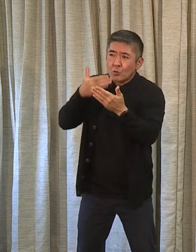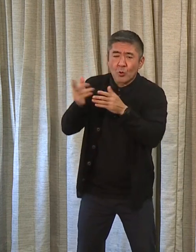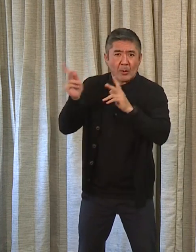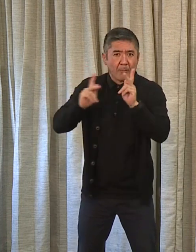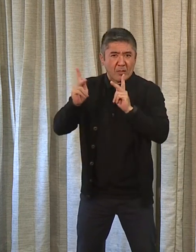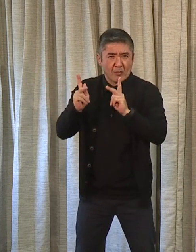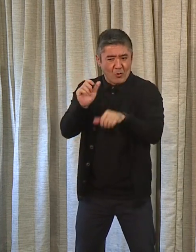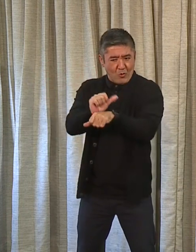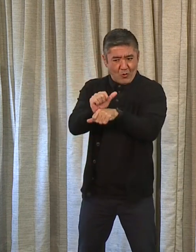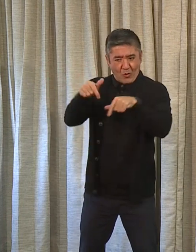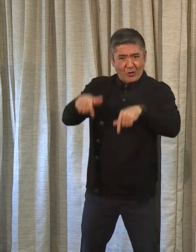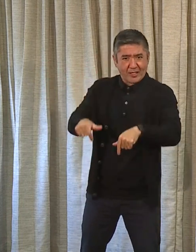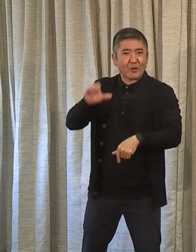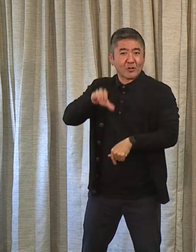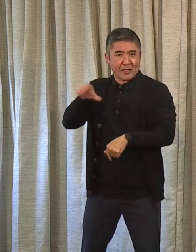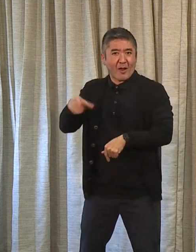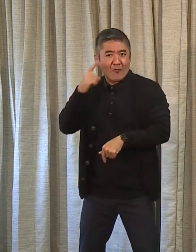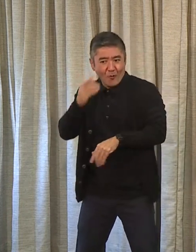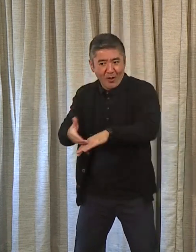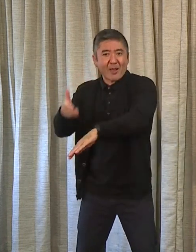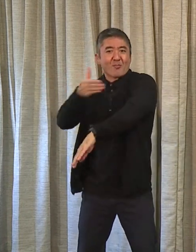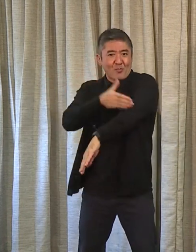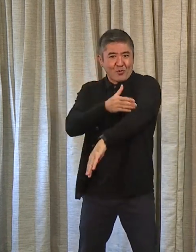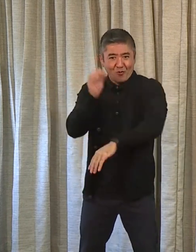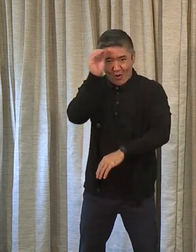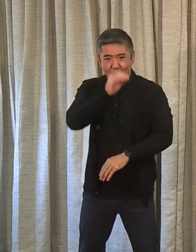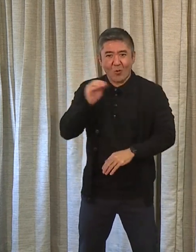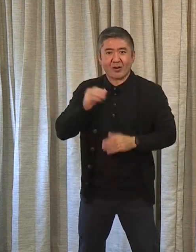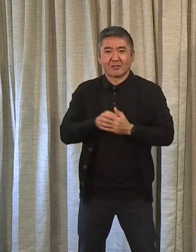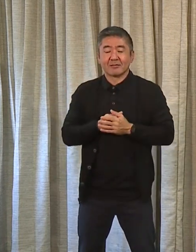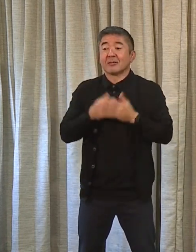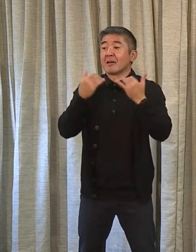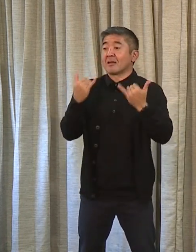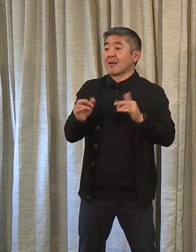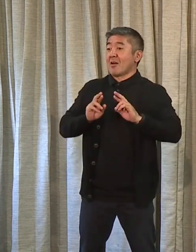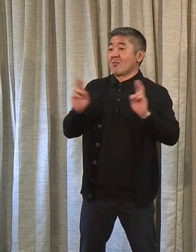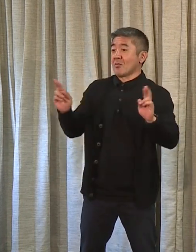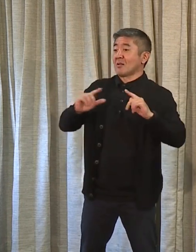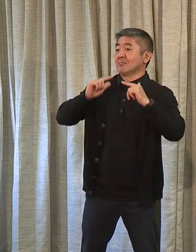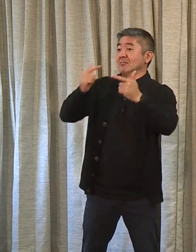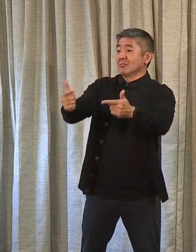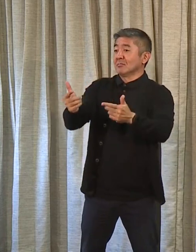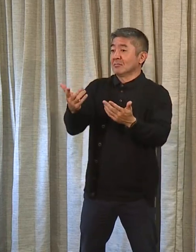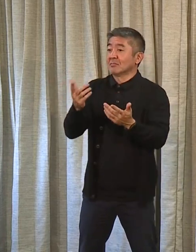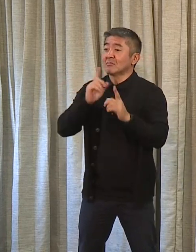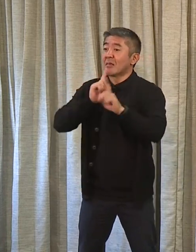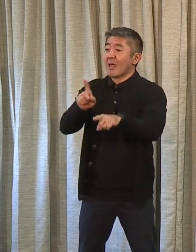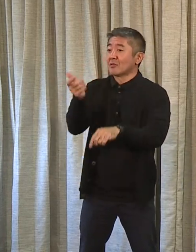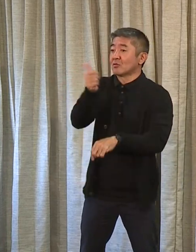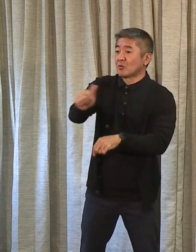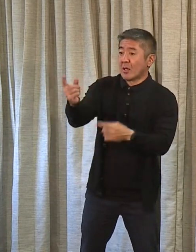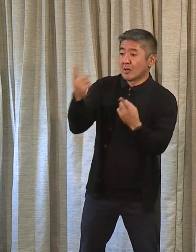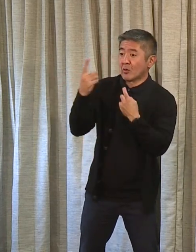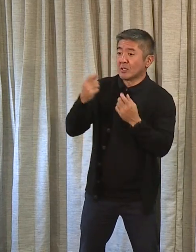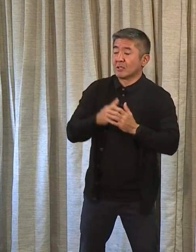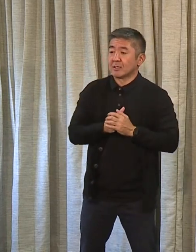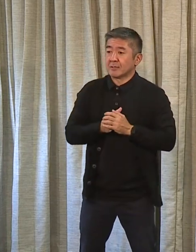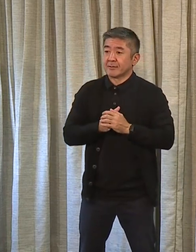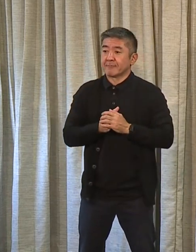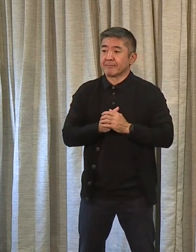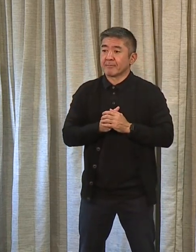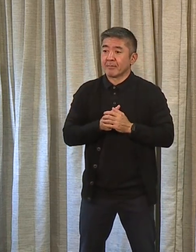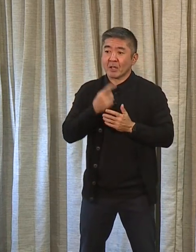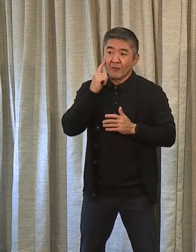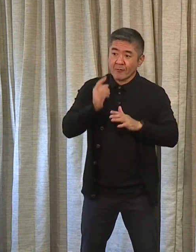better place than it is today. So with that, I think we'll turn it over, and I'm here to answer any questions on the